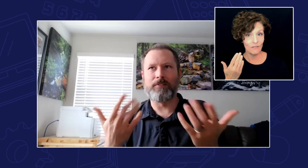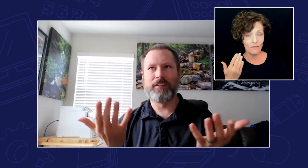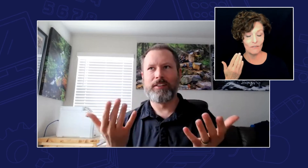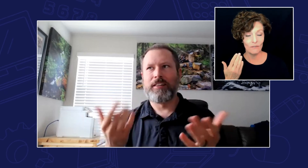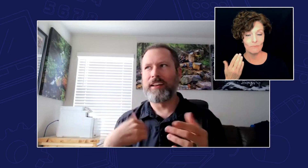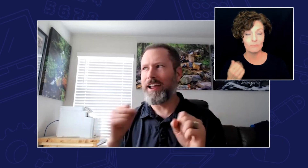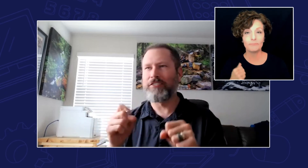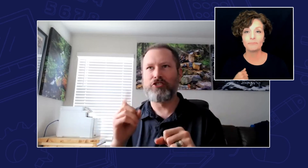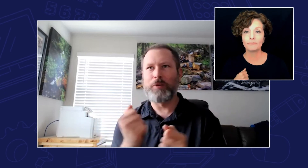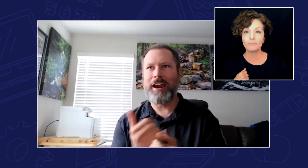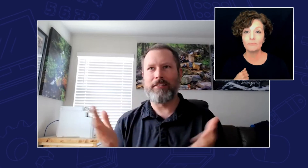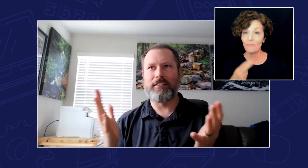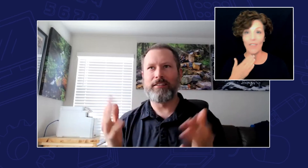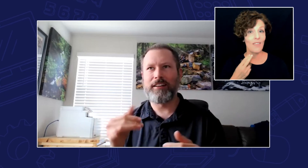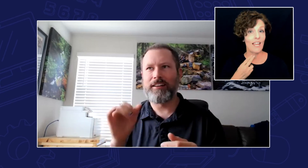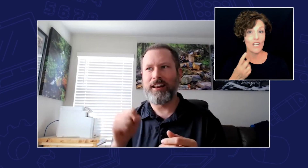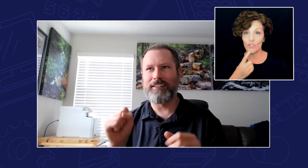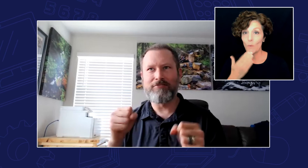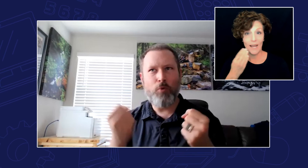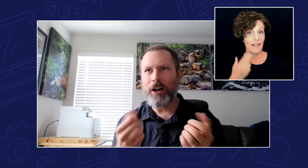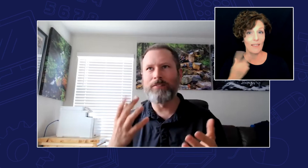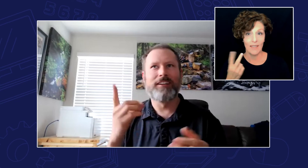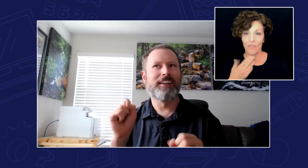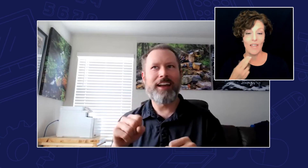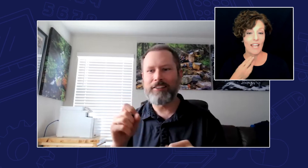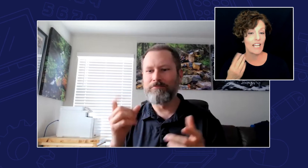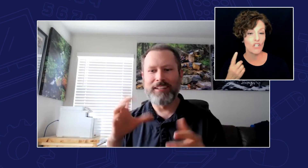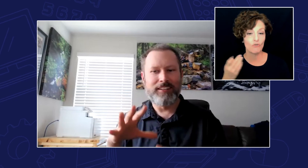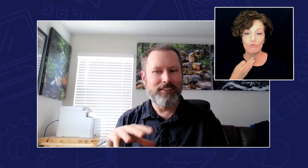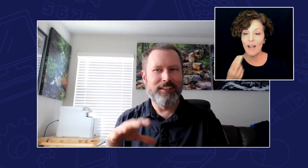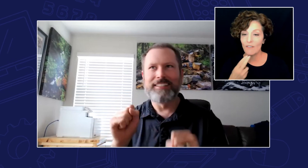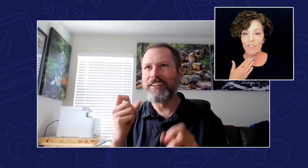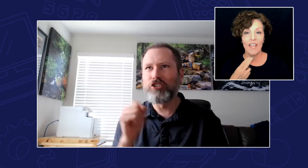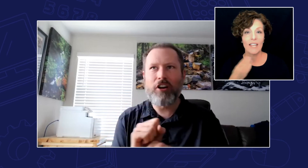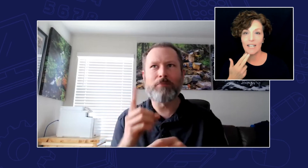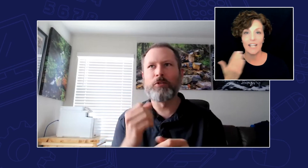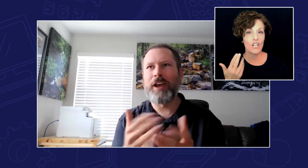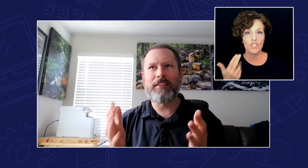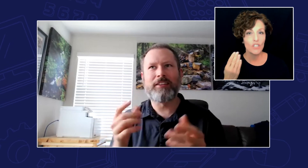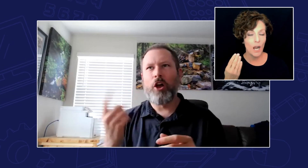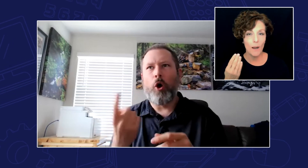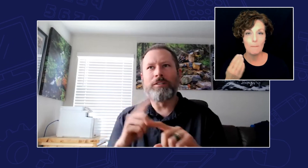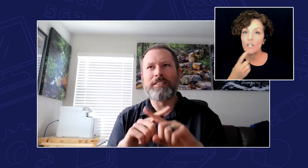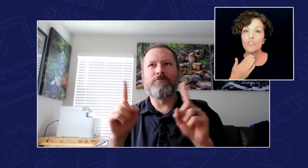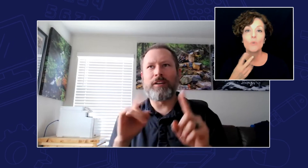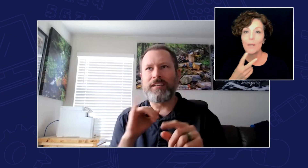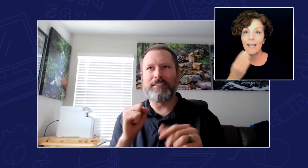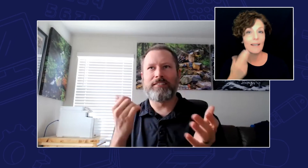they can do anything they can drive they can get a job doing anything the only difference